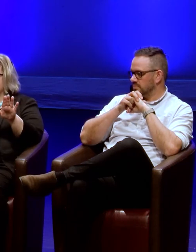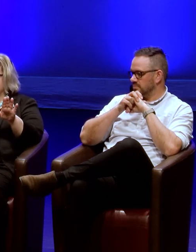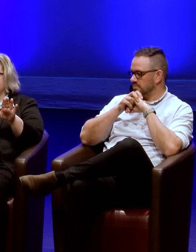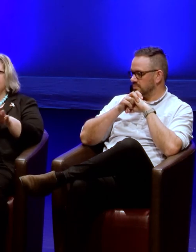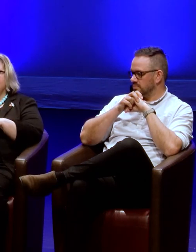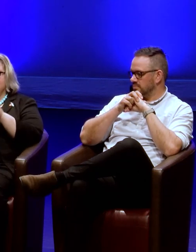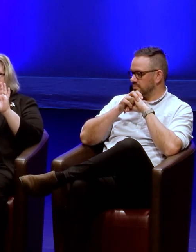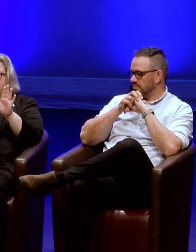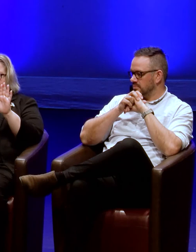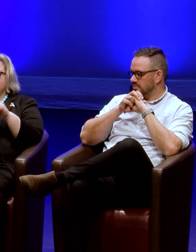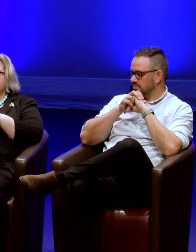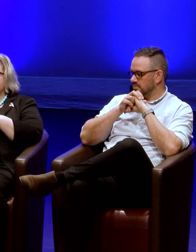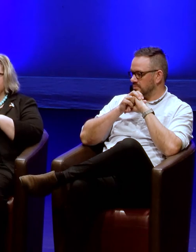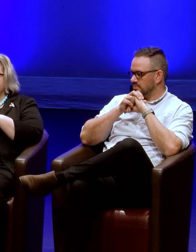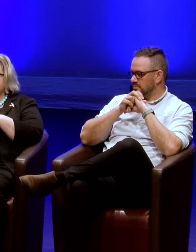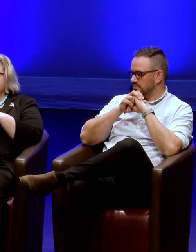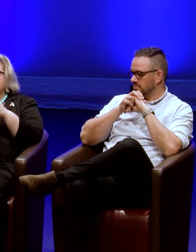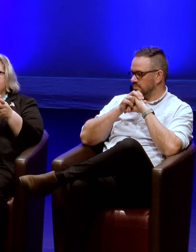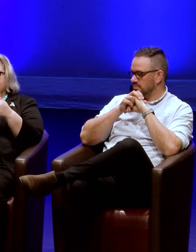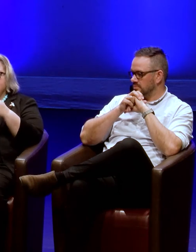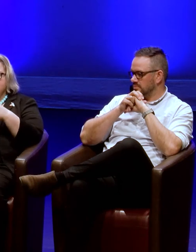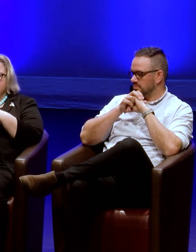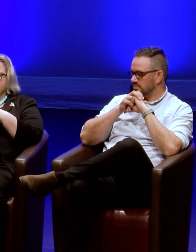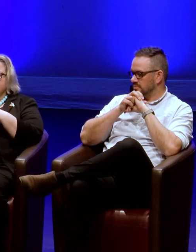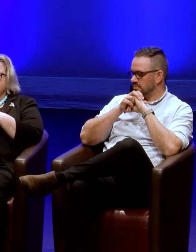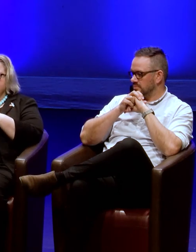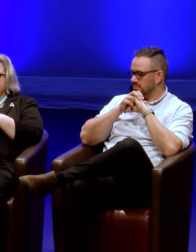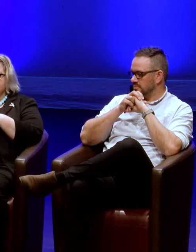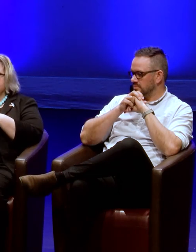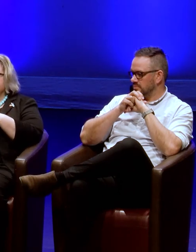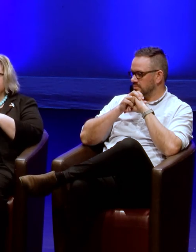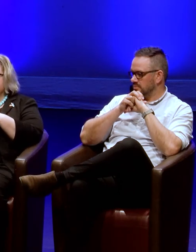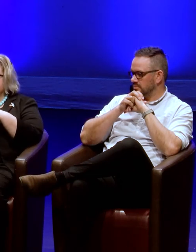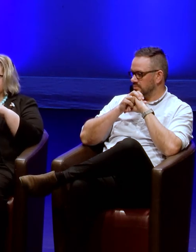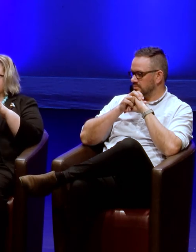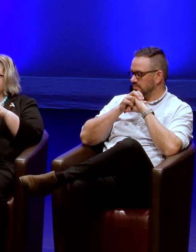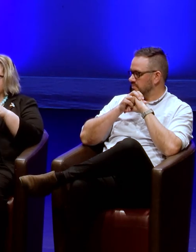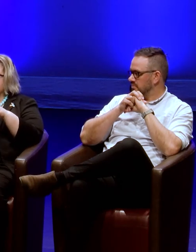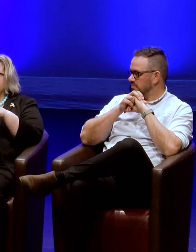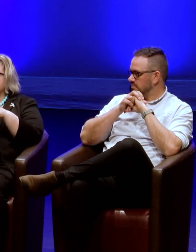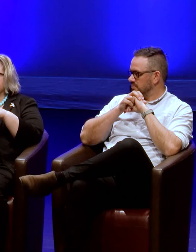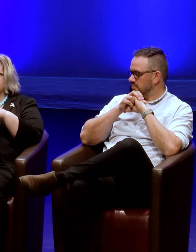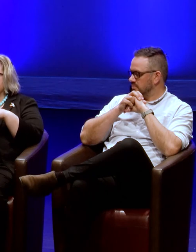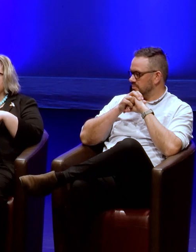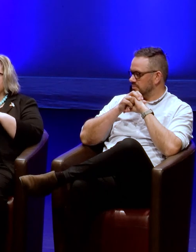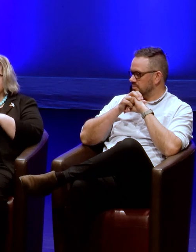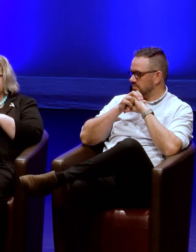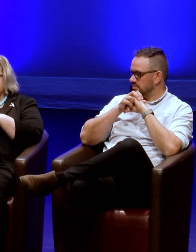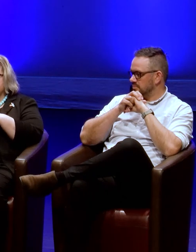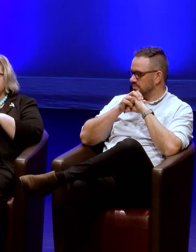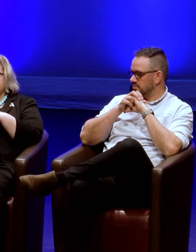aside. That was too much for me. And then I sort of ventured onto Snapchat to think about similar kinds of